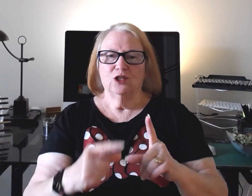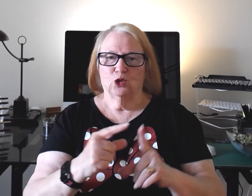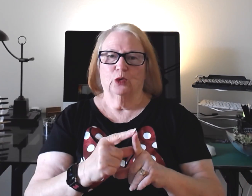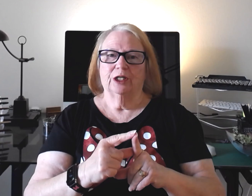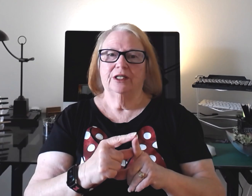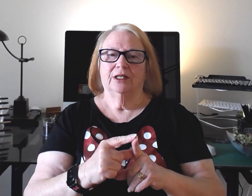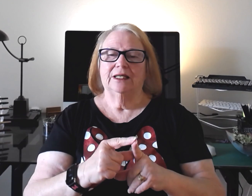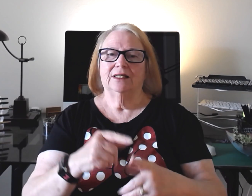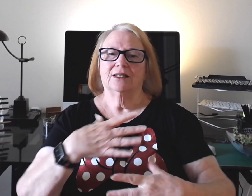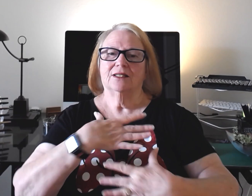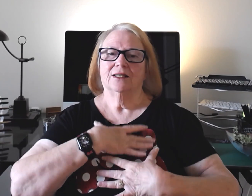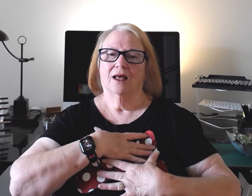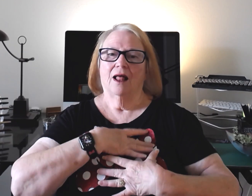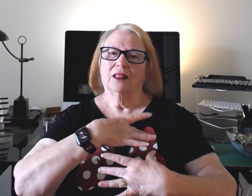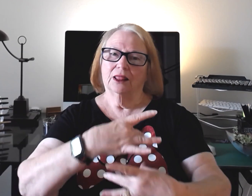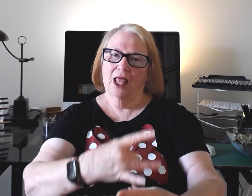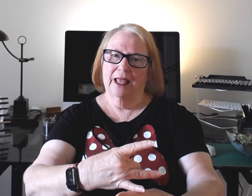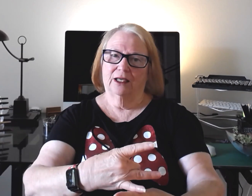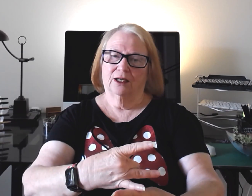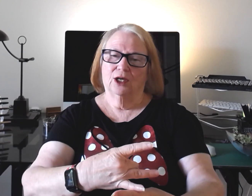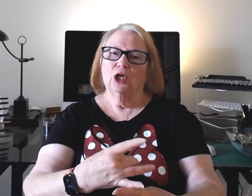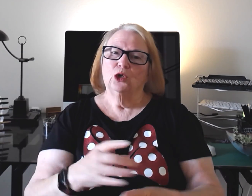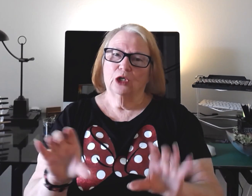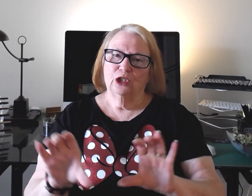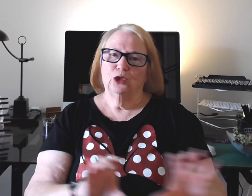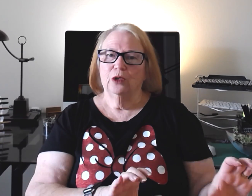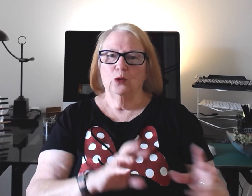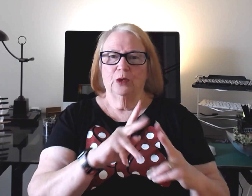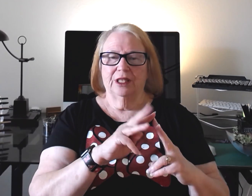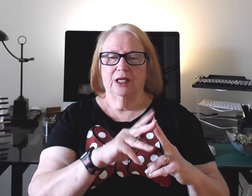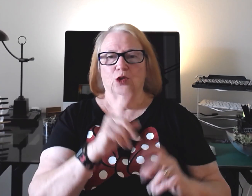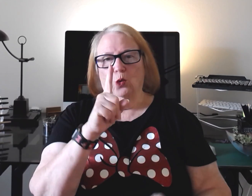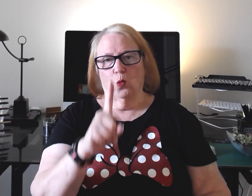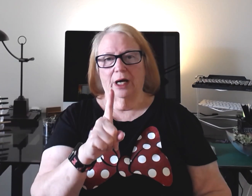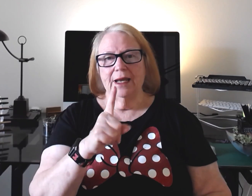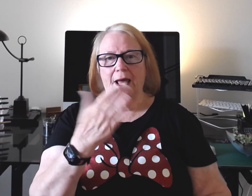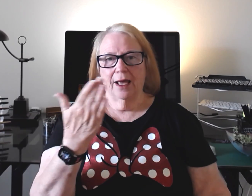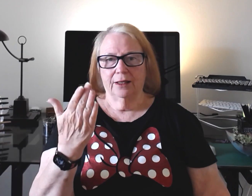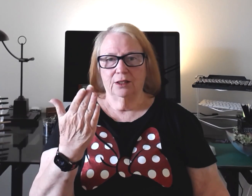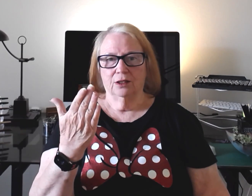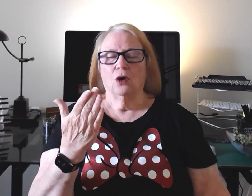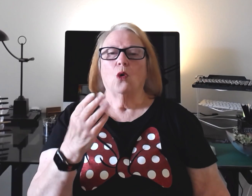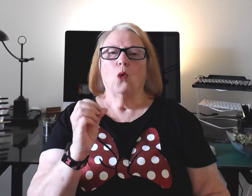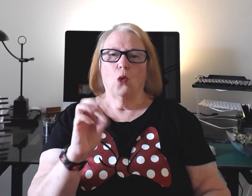word is like. You can do it with either one hand or